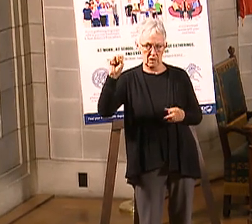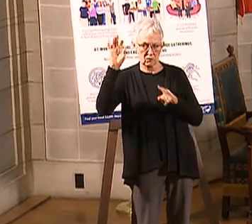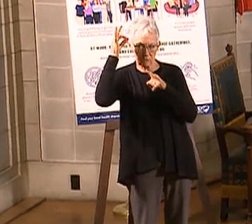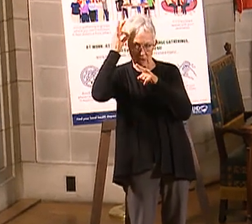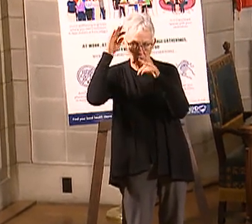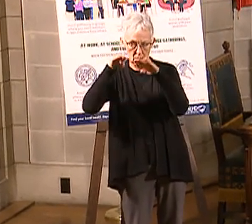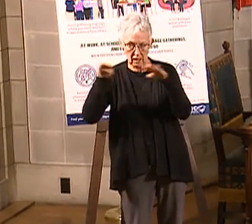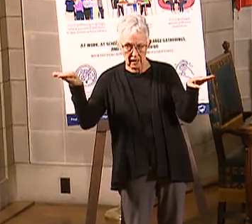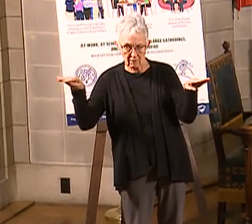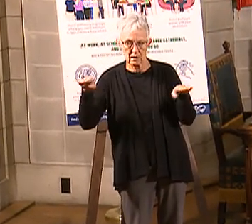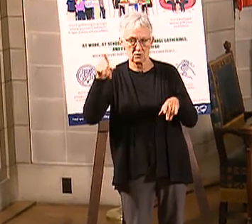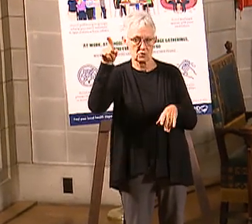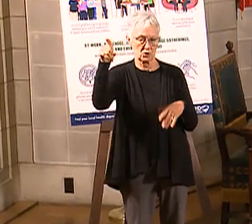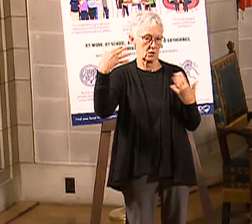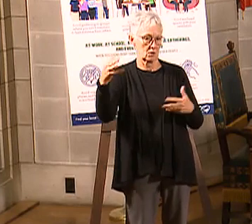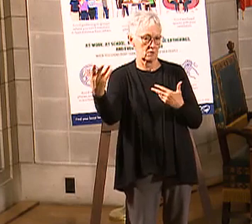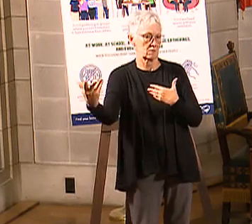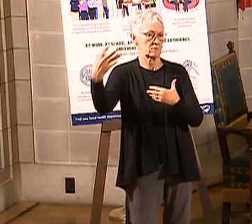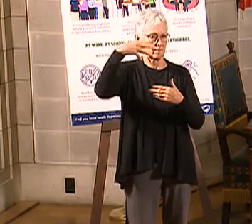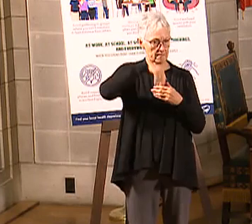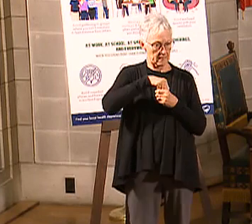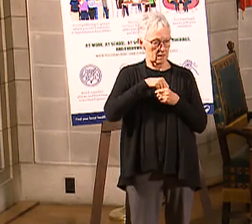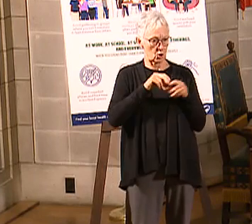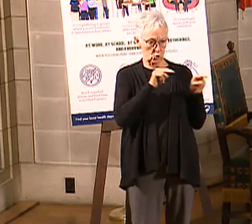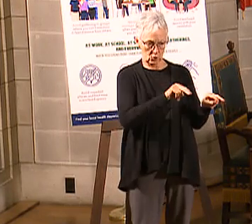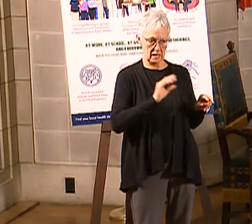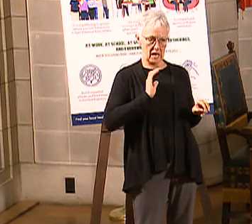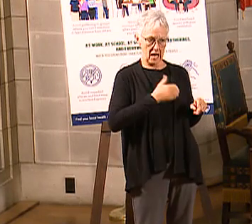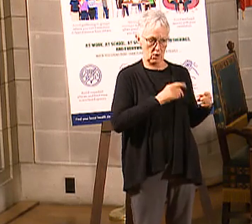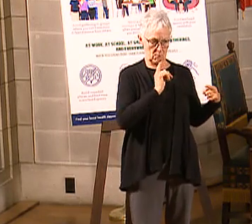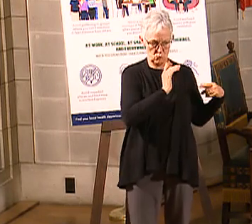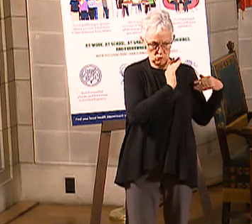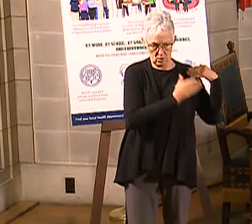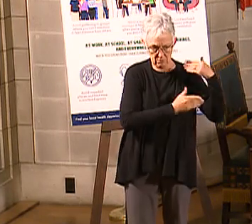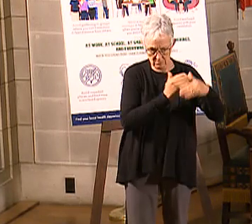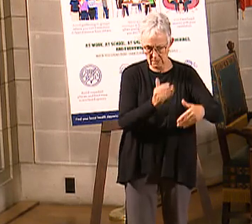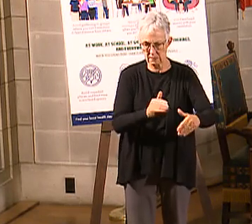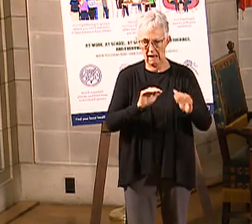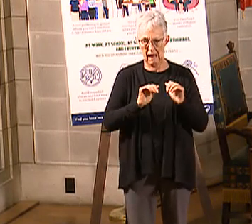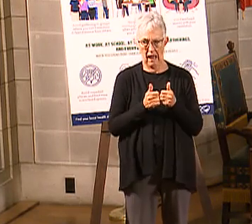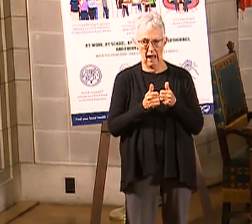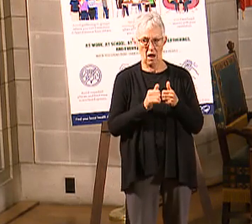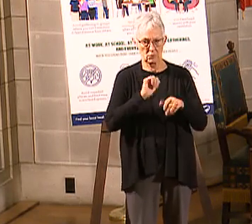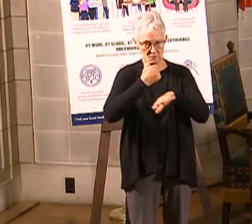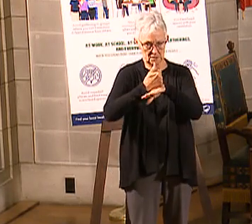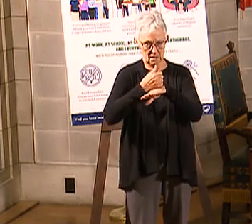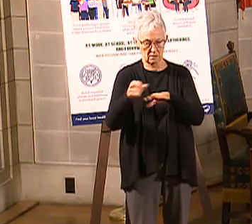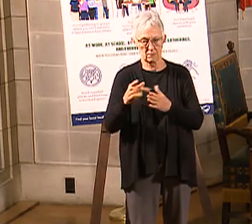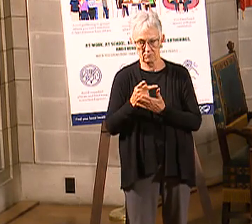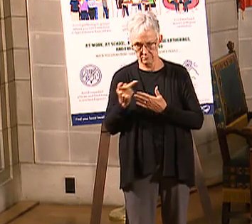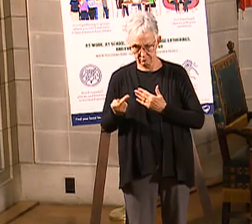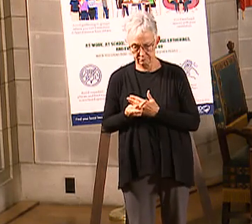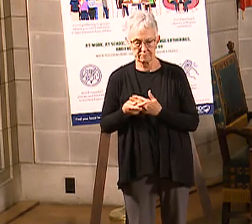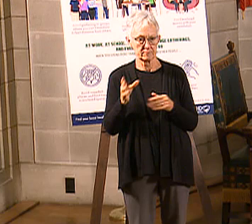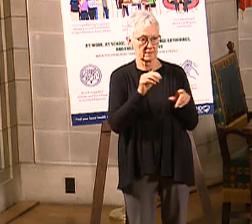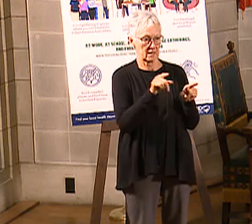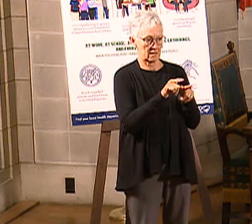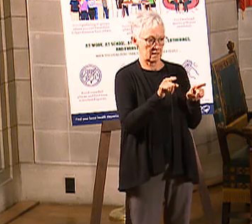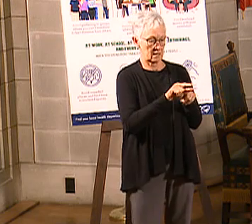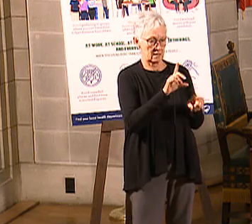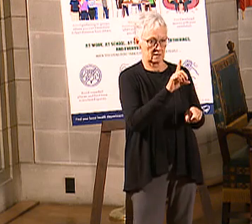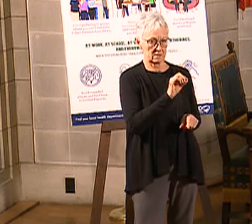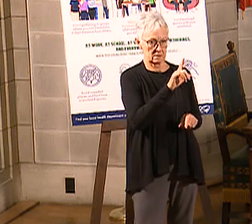has been instrumental in looking at the total process for Medicaid expansion, as well as Ed Daly and